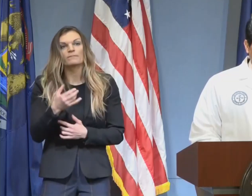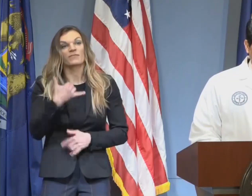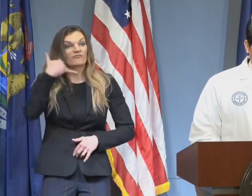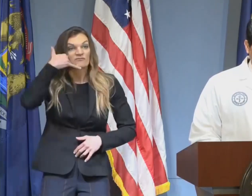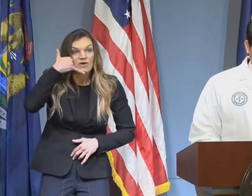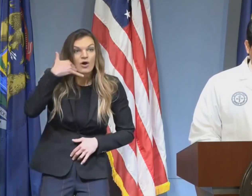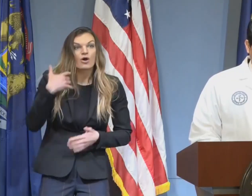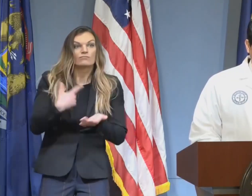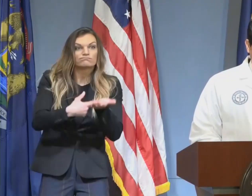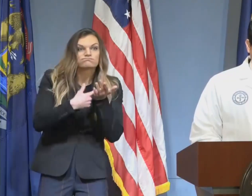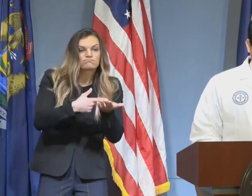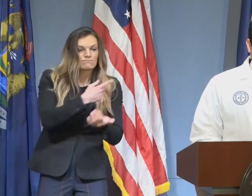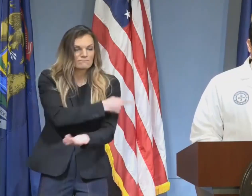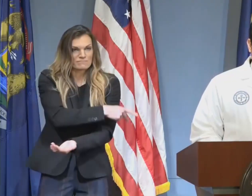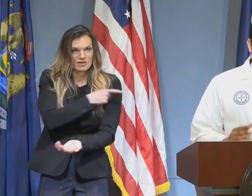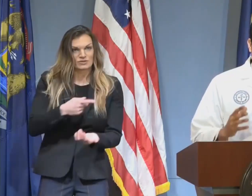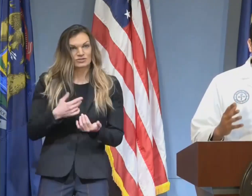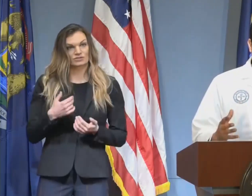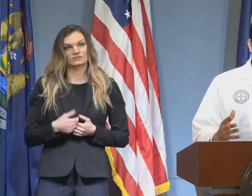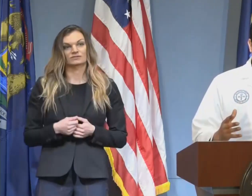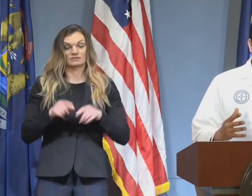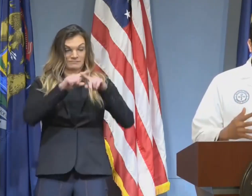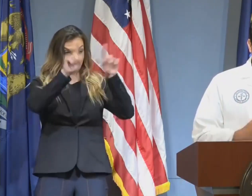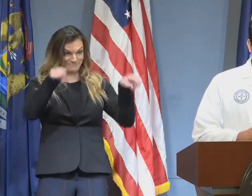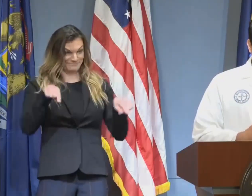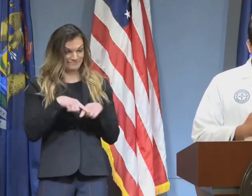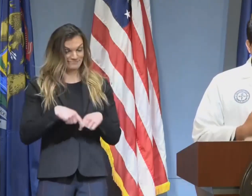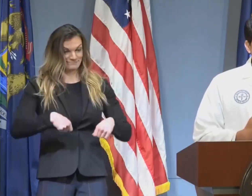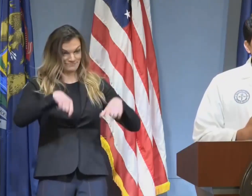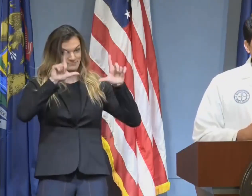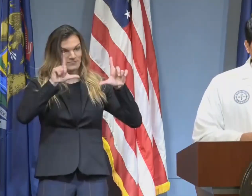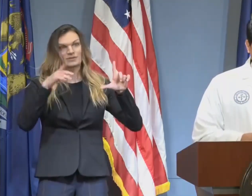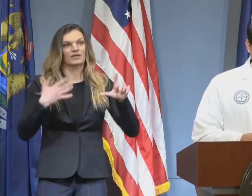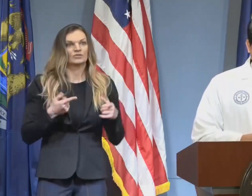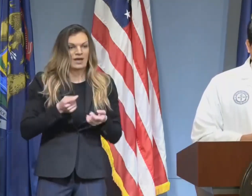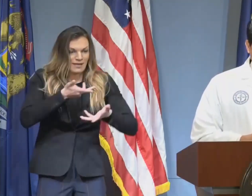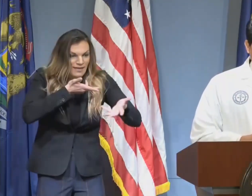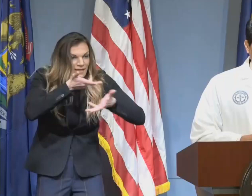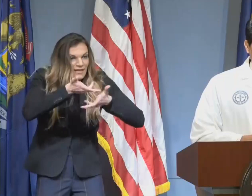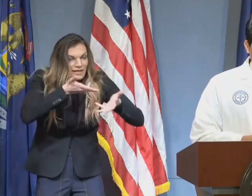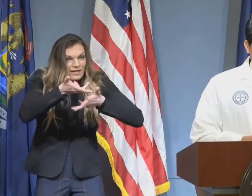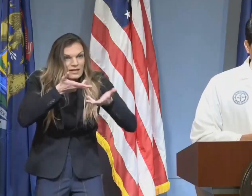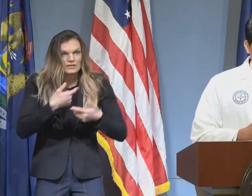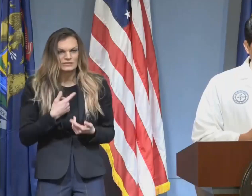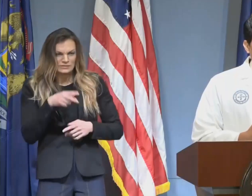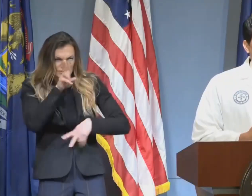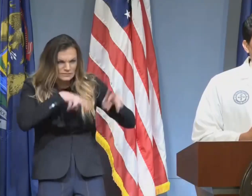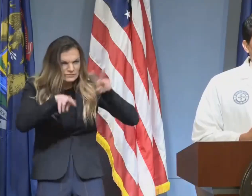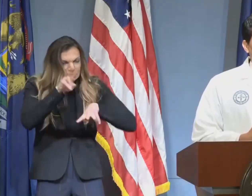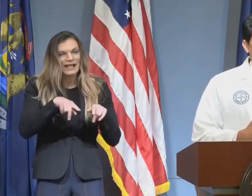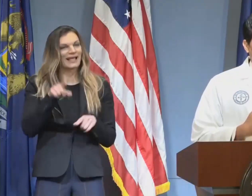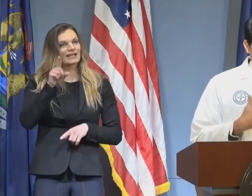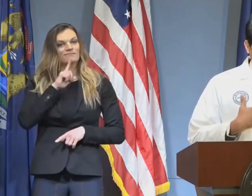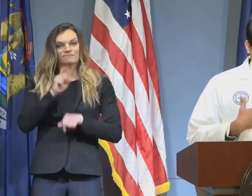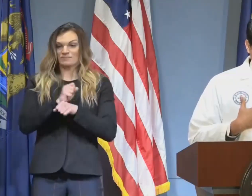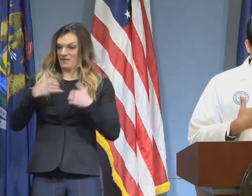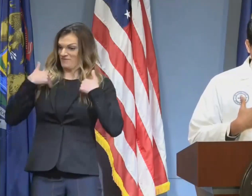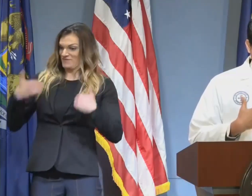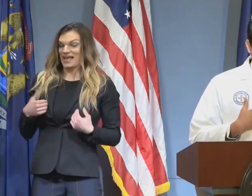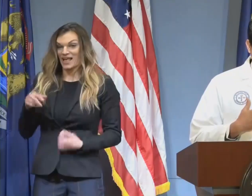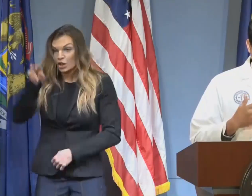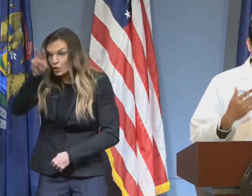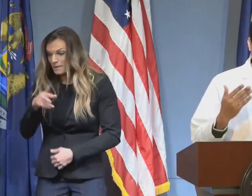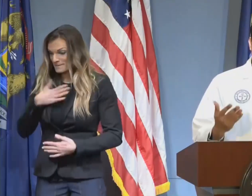telephone. Talking to patients on a screen, doing their best to make accurate diagnoses without the benefit of a physical